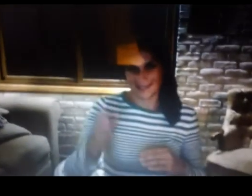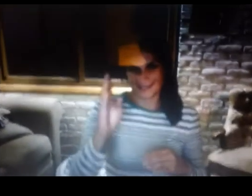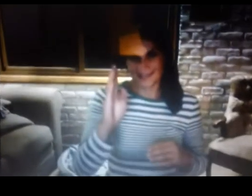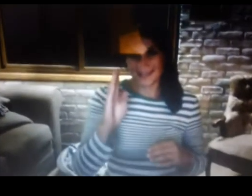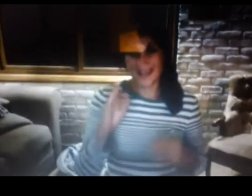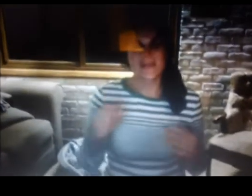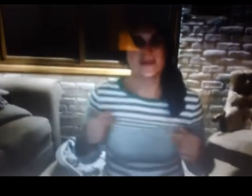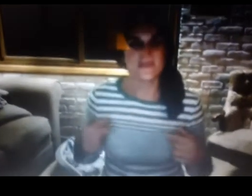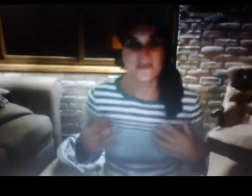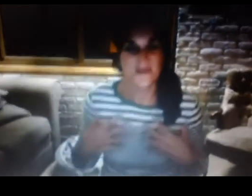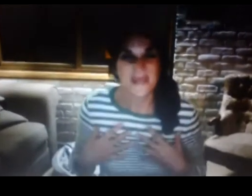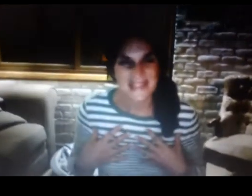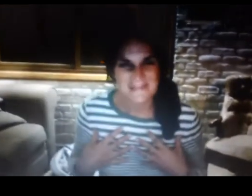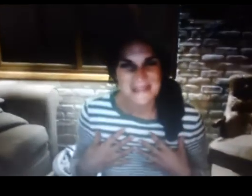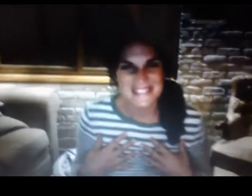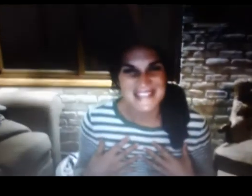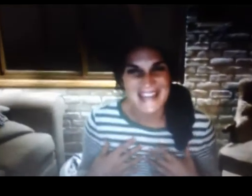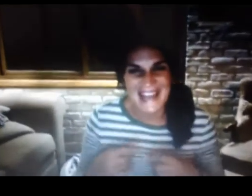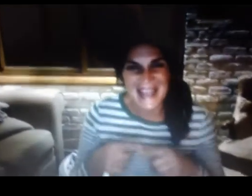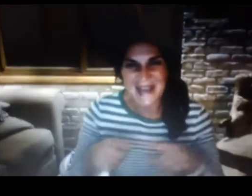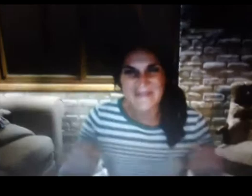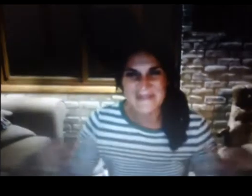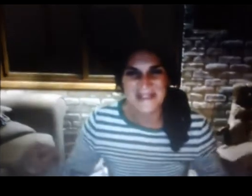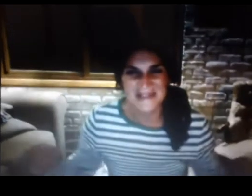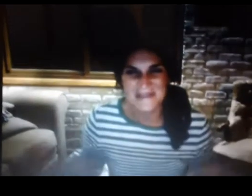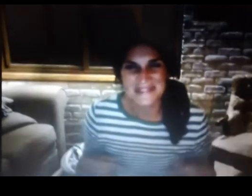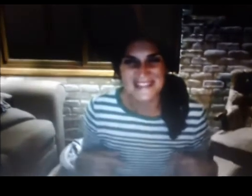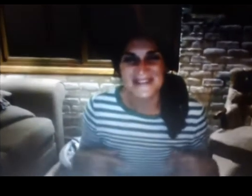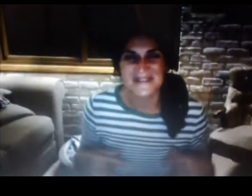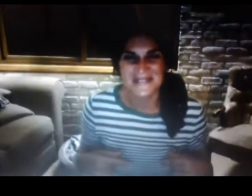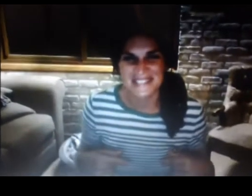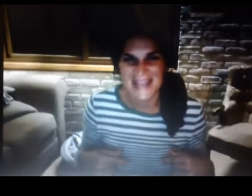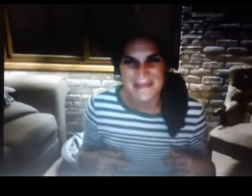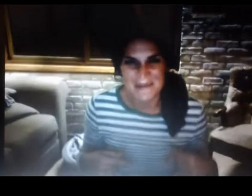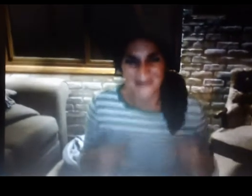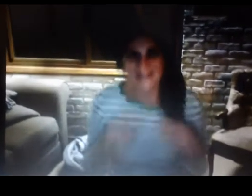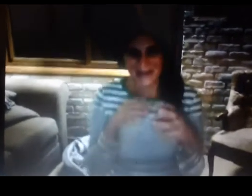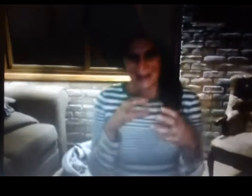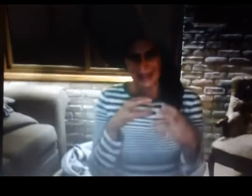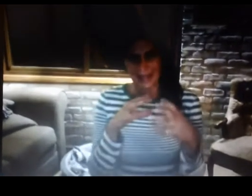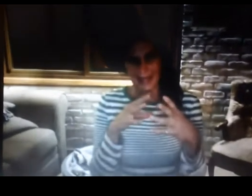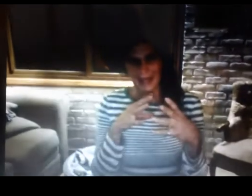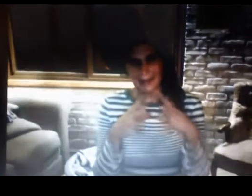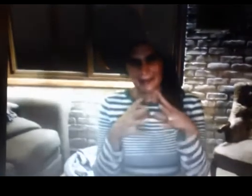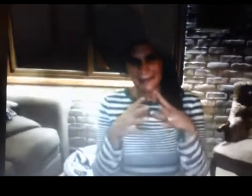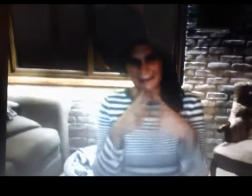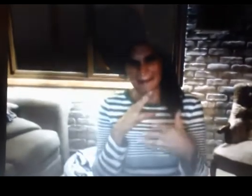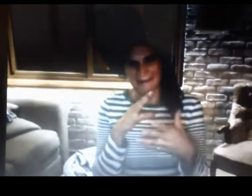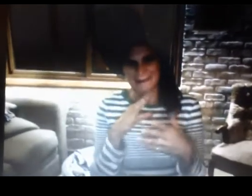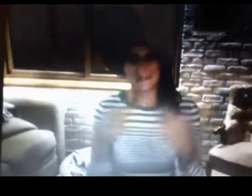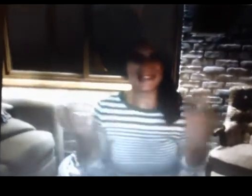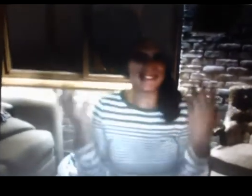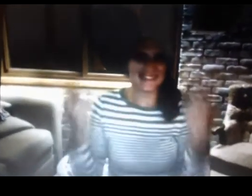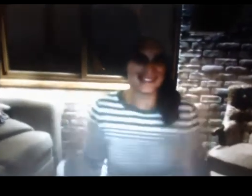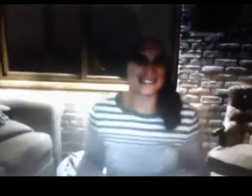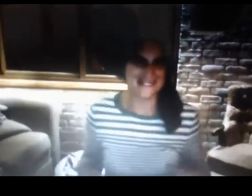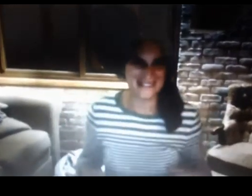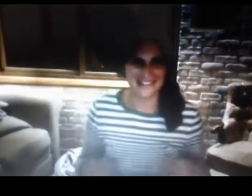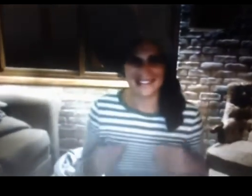and then before we ate the pizza tonight i had everybody that was there do the sign prayer and they're all like uh uh but then they thought it was cool you know yeah